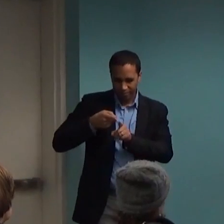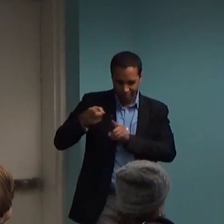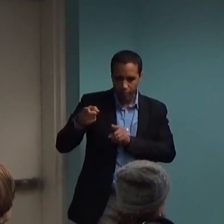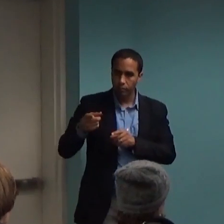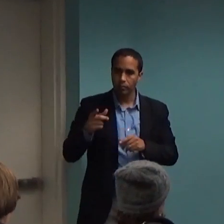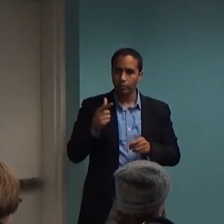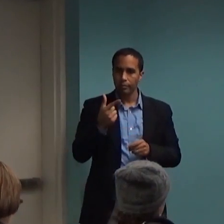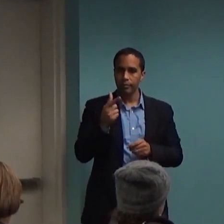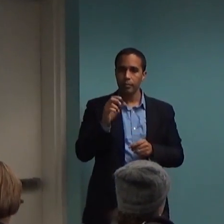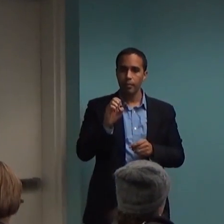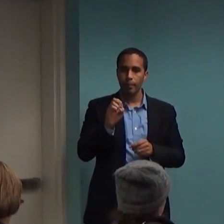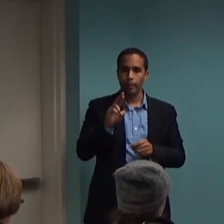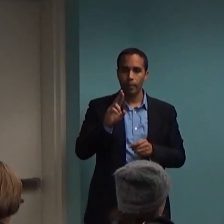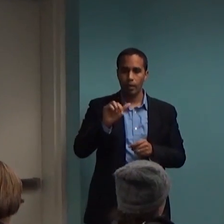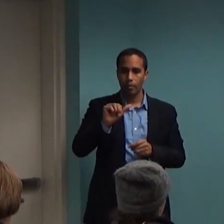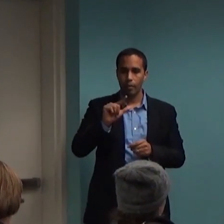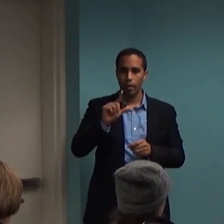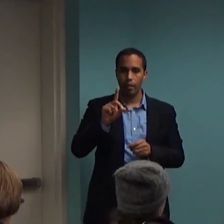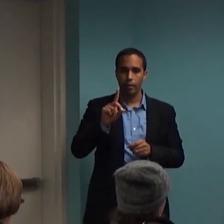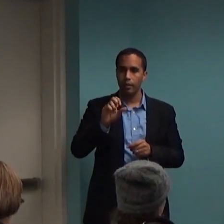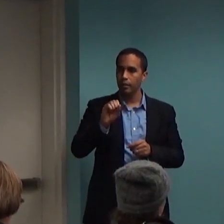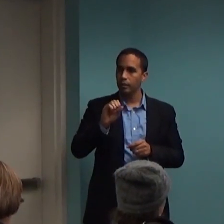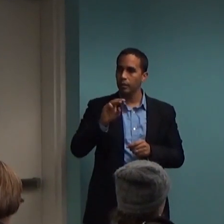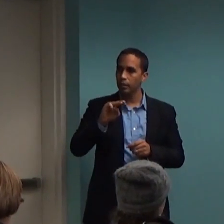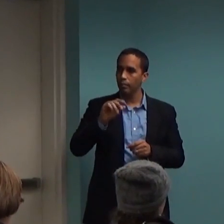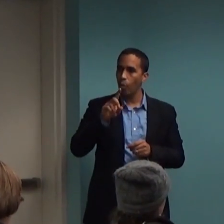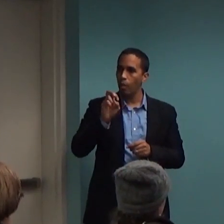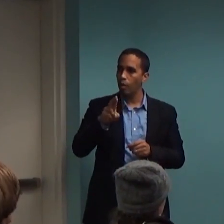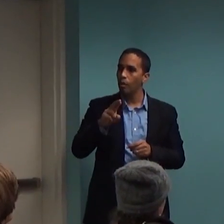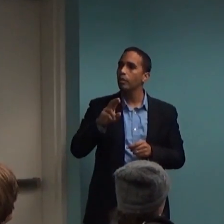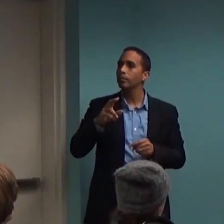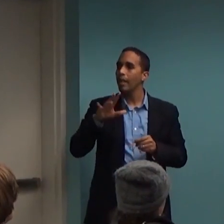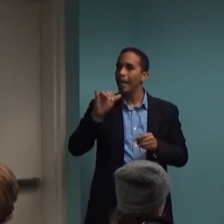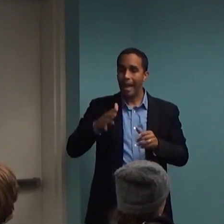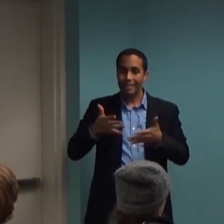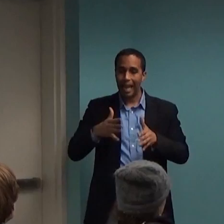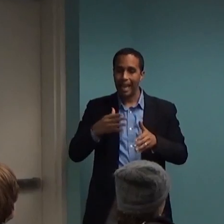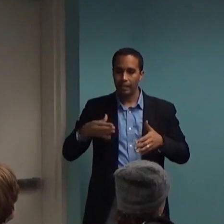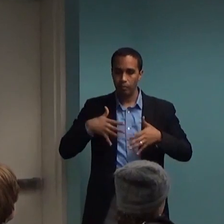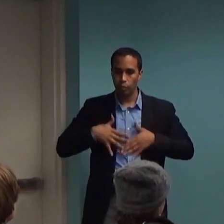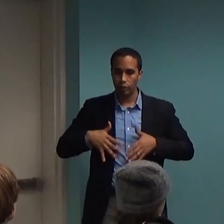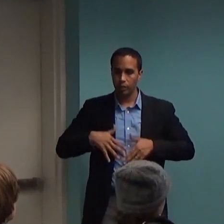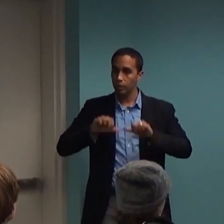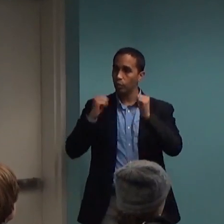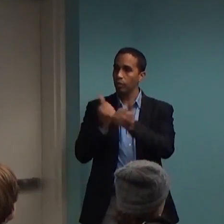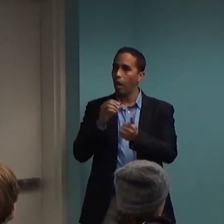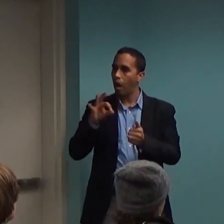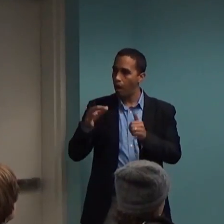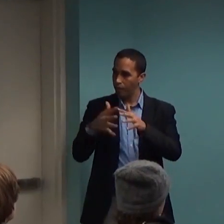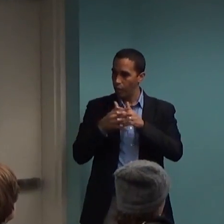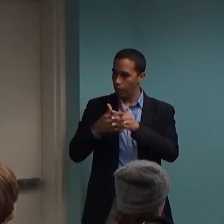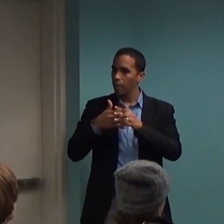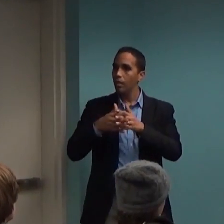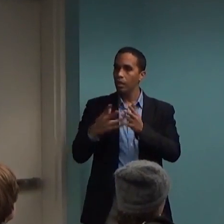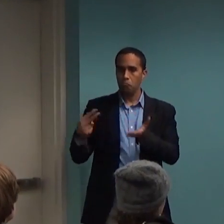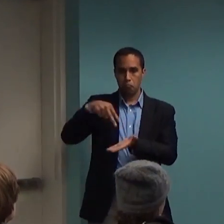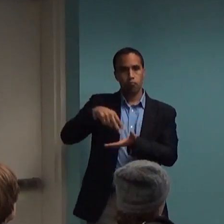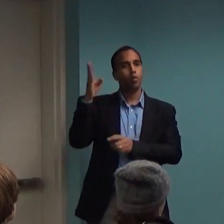on this topic at the Anxiety and Depression Association of America two years ago. And he opened with that very